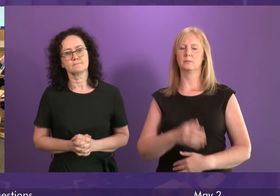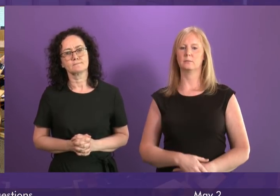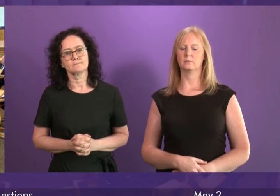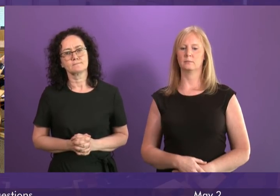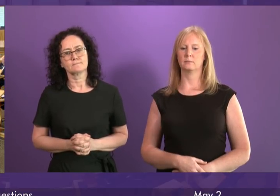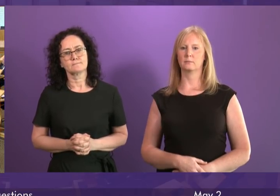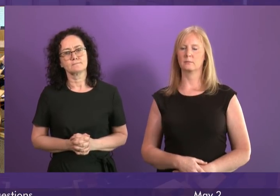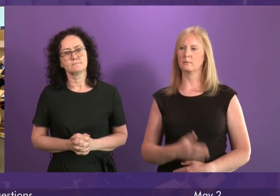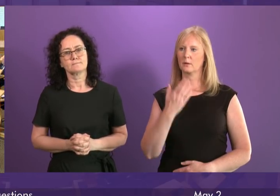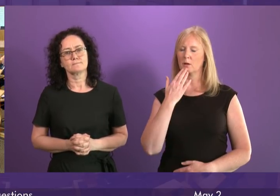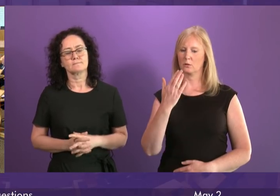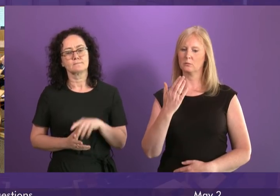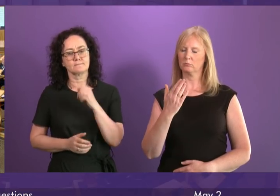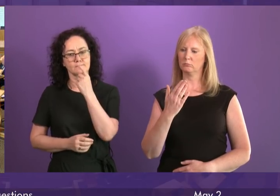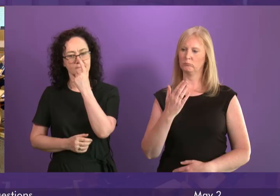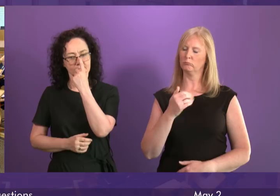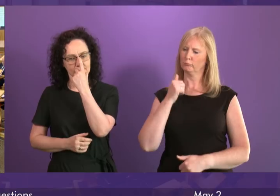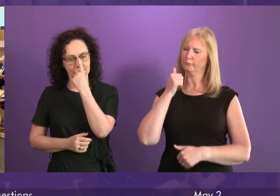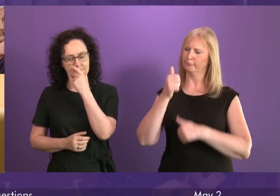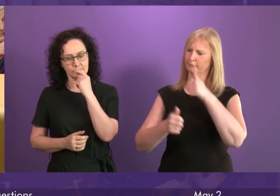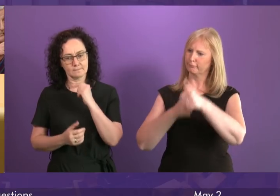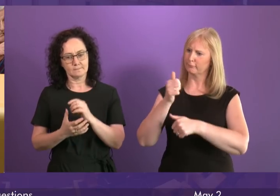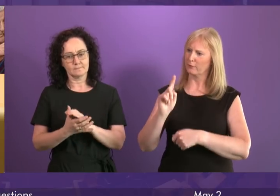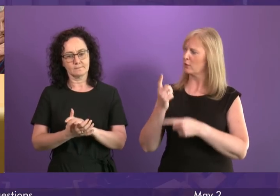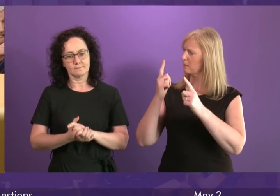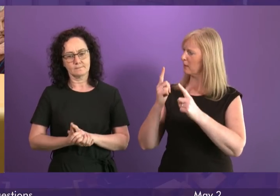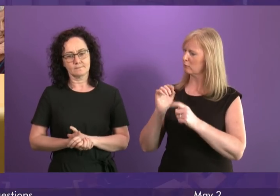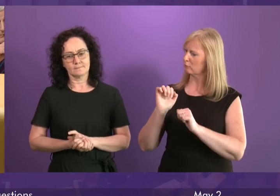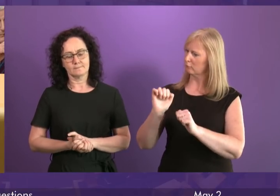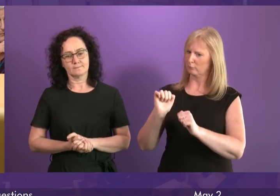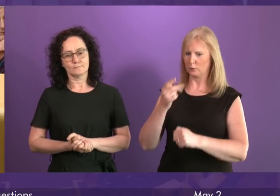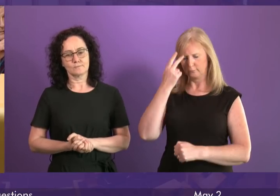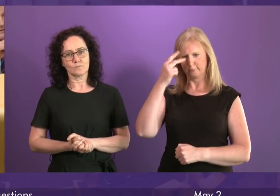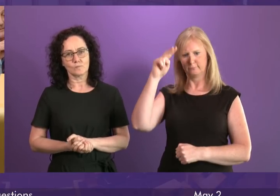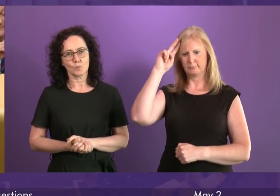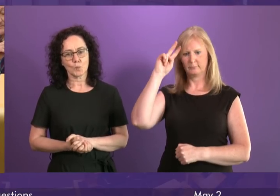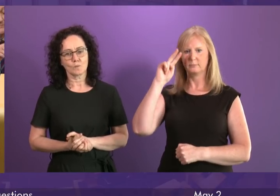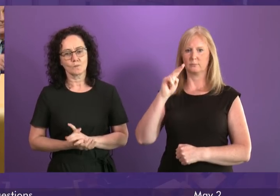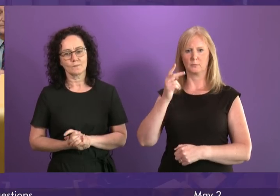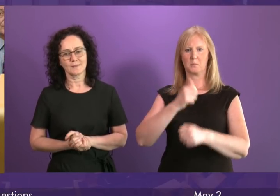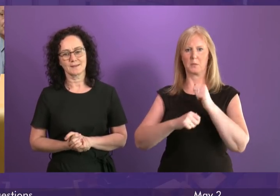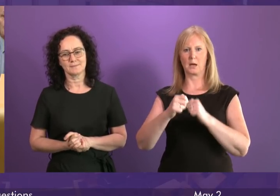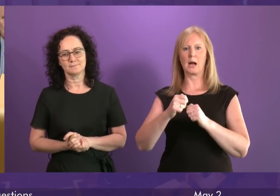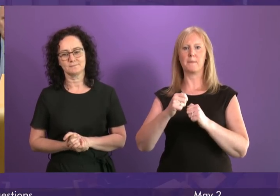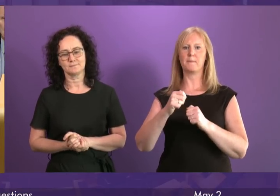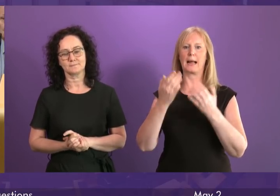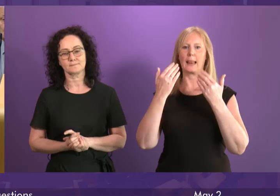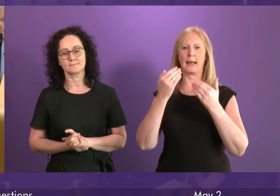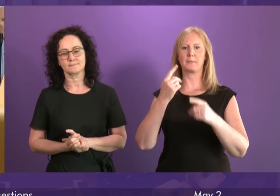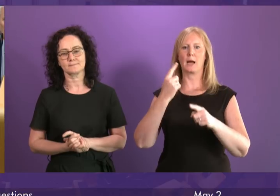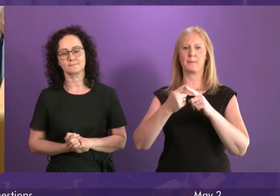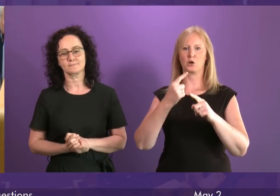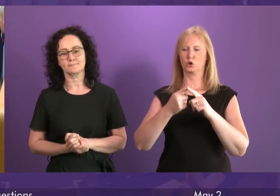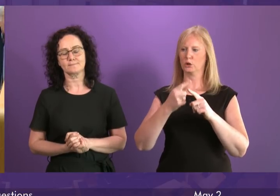Thank you. I congratulate the First Minister on her change of heart in declaring a climate emergency just weeks after